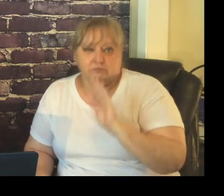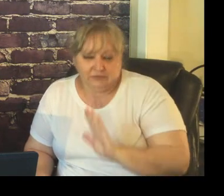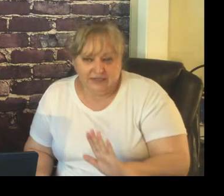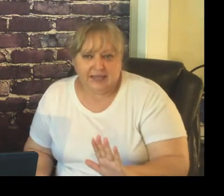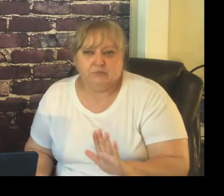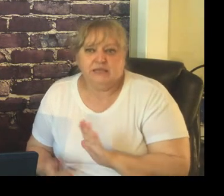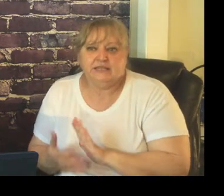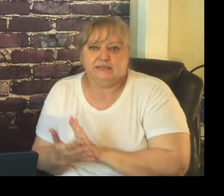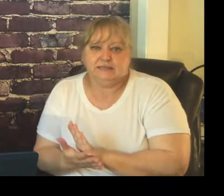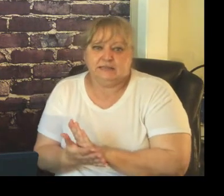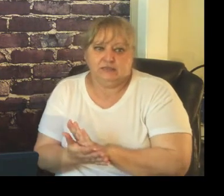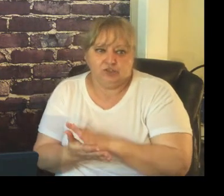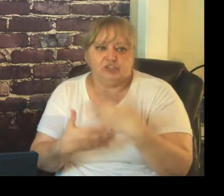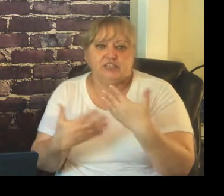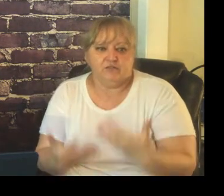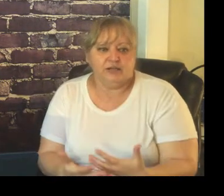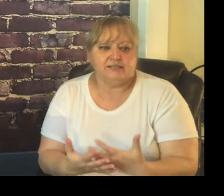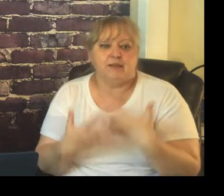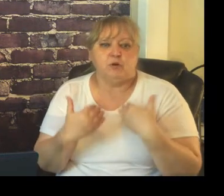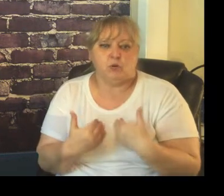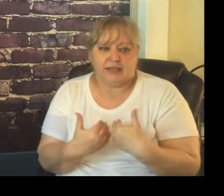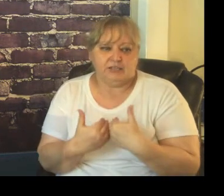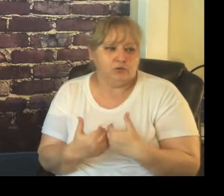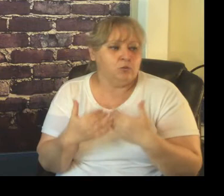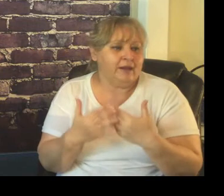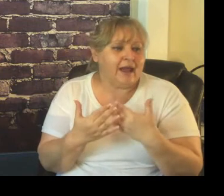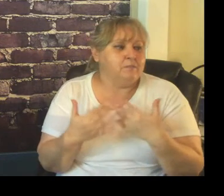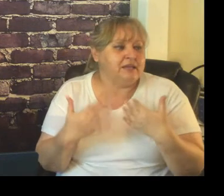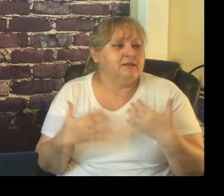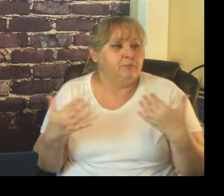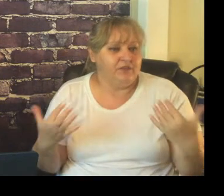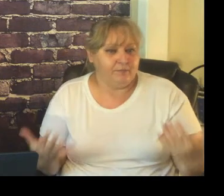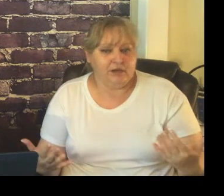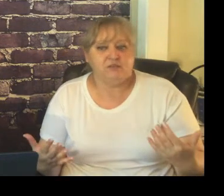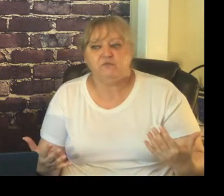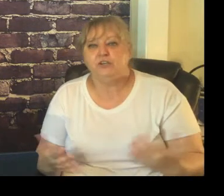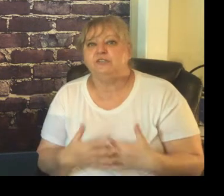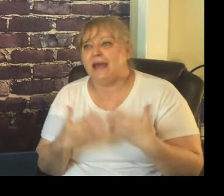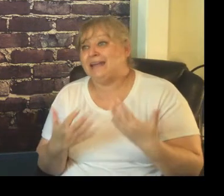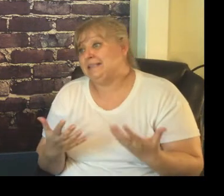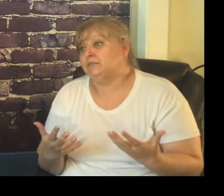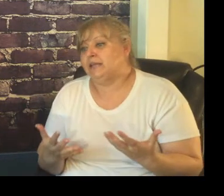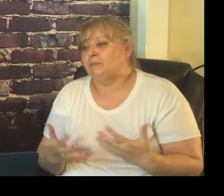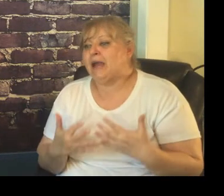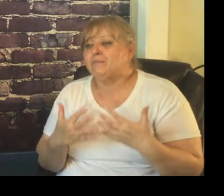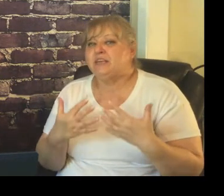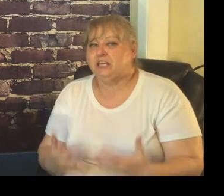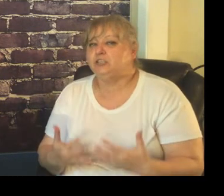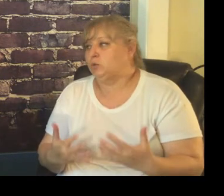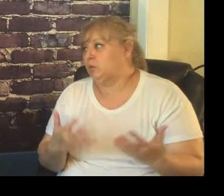let me just give you an example what I do when I meet the parents first I tell them I'm here to work